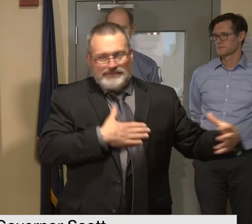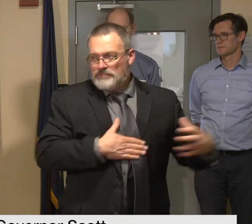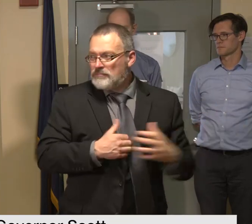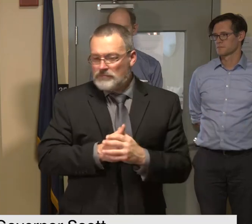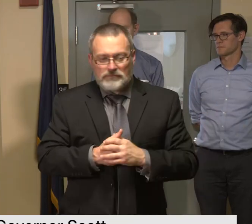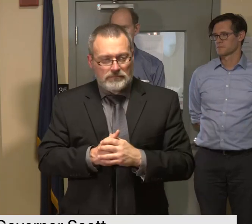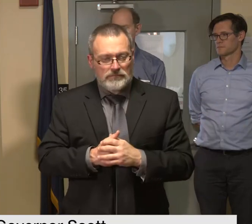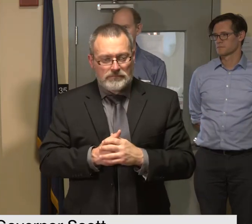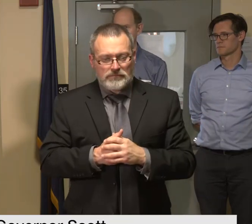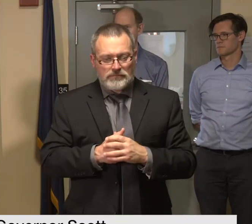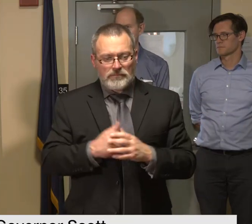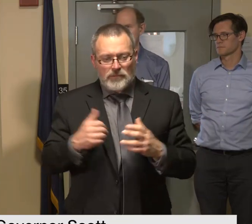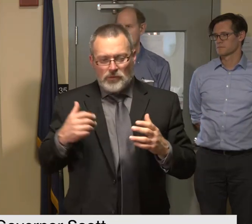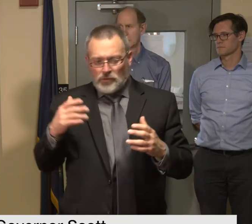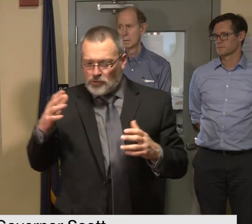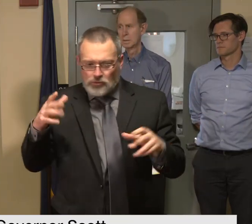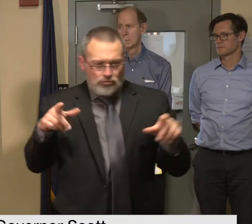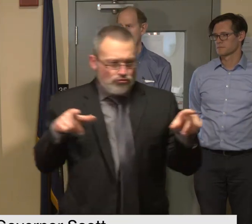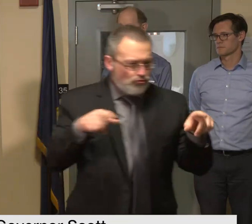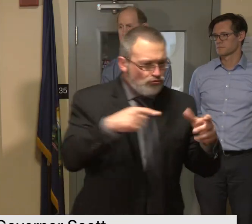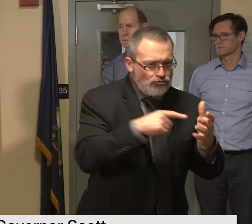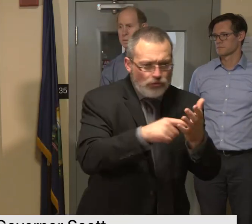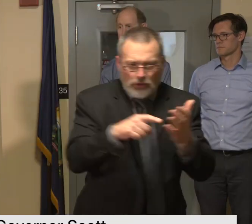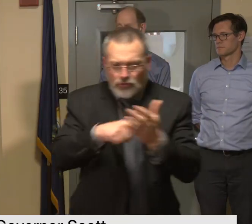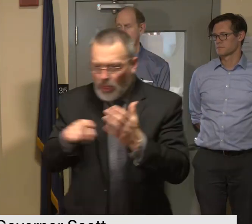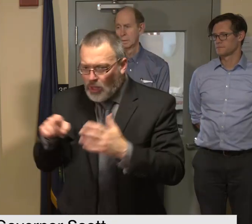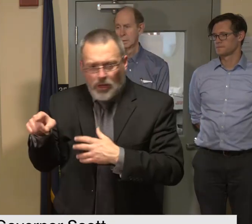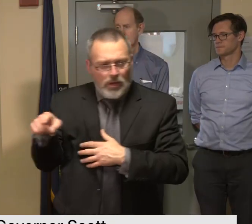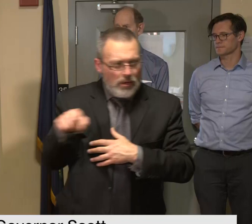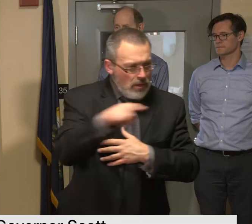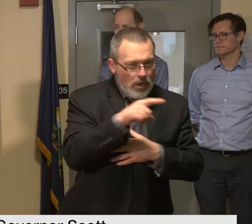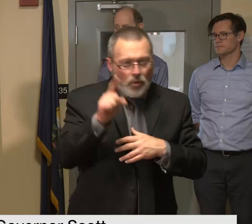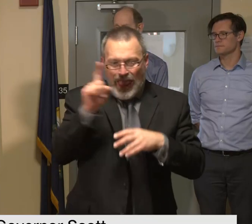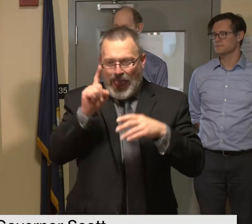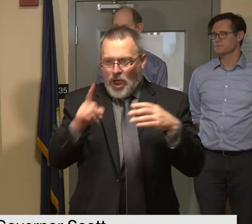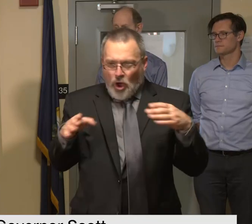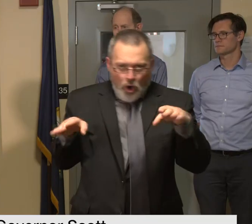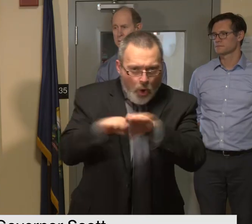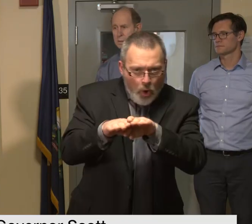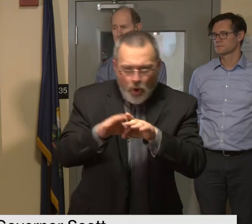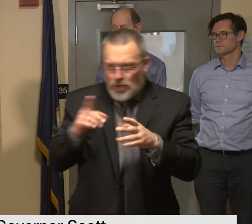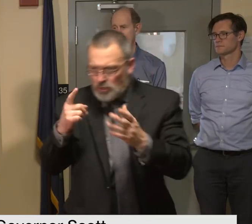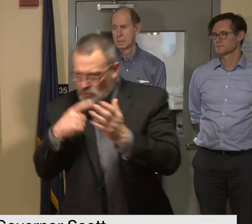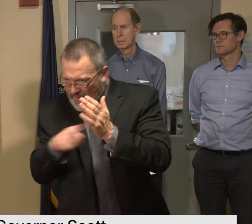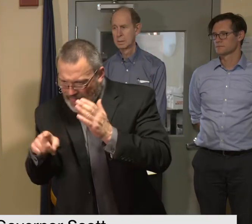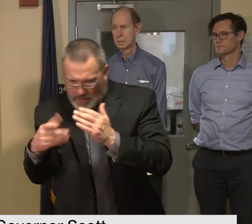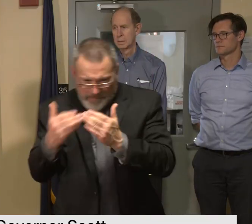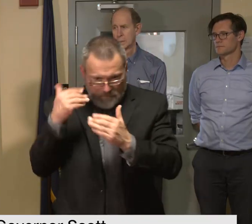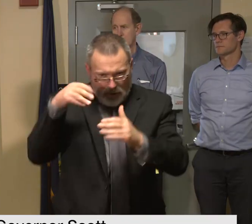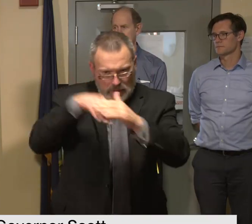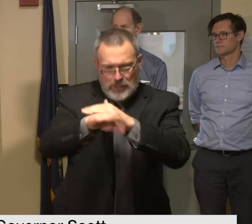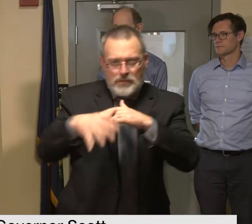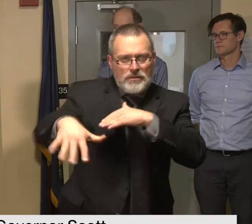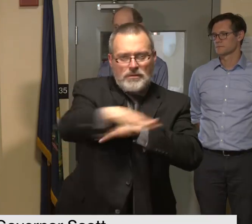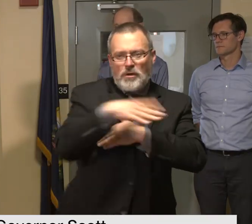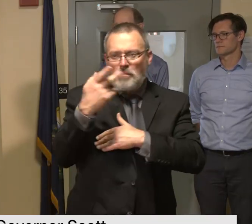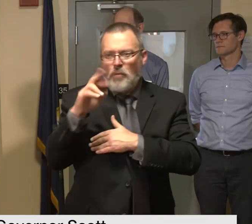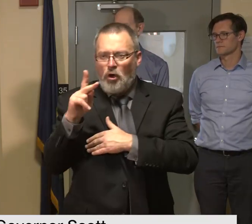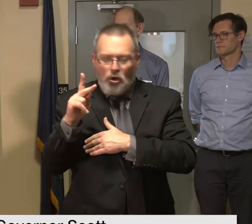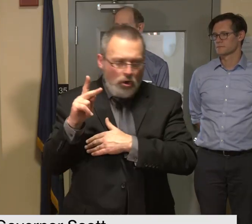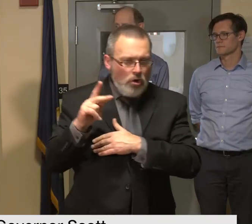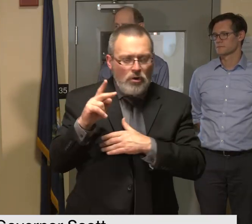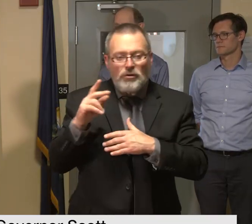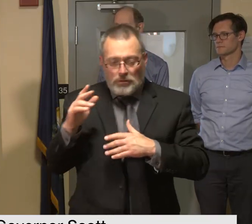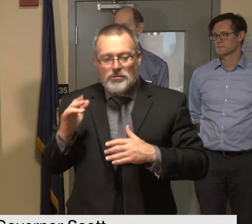head to a state park state land or one of vermont's many trails there is a full set of information